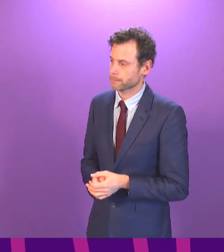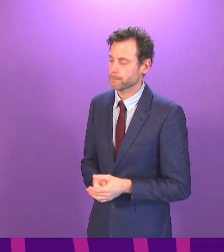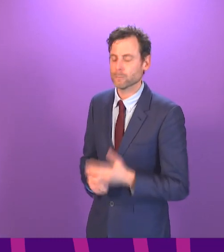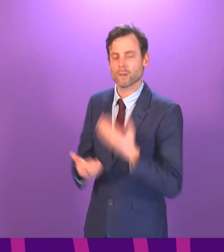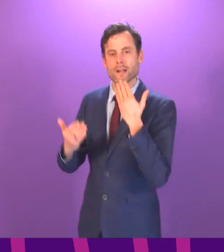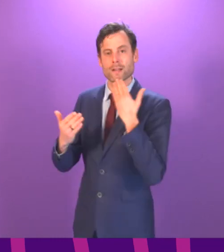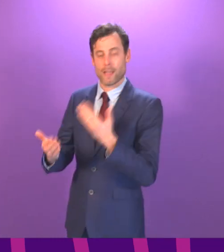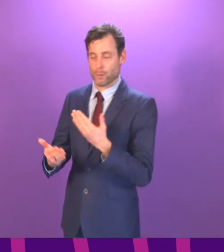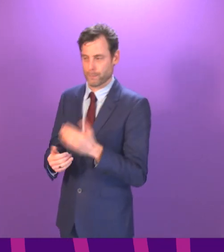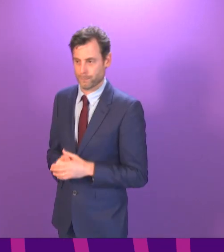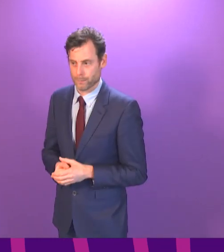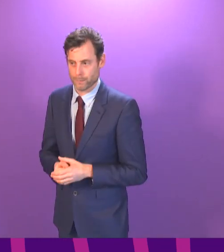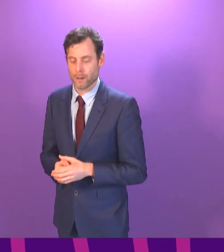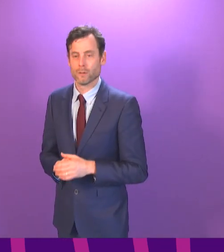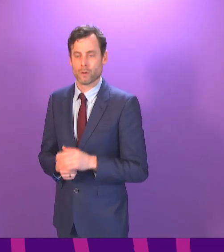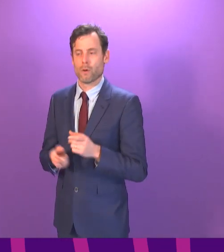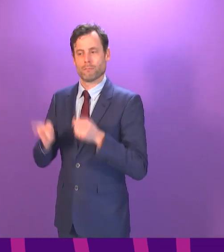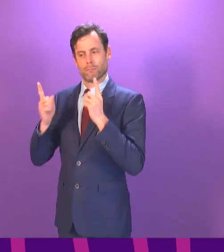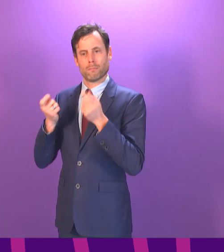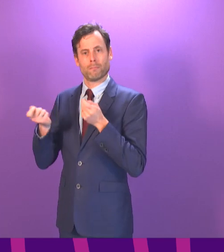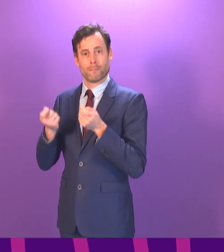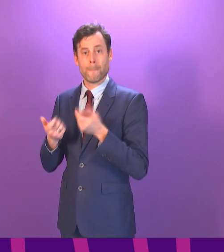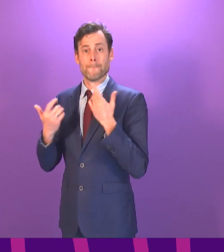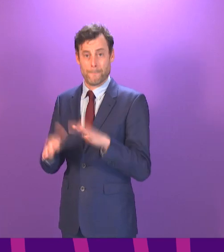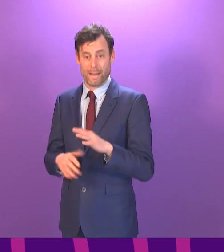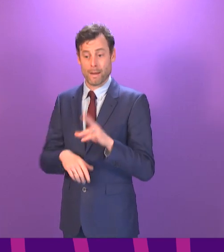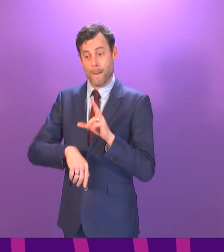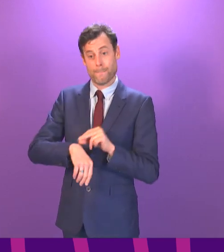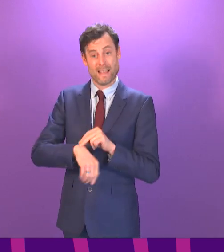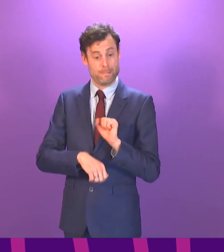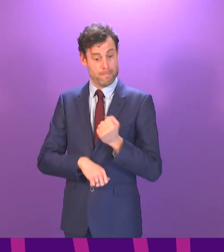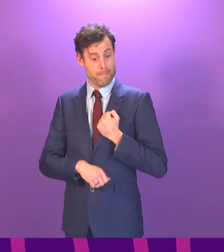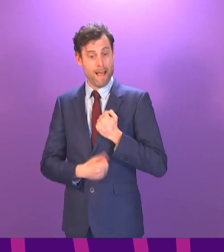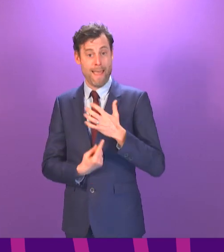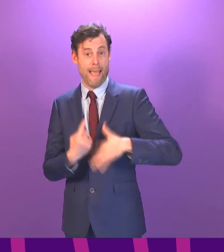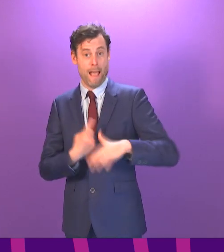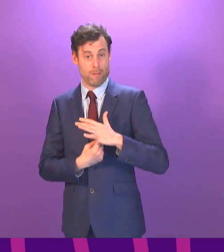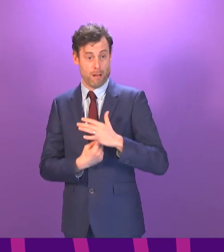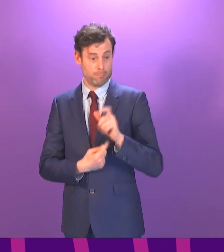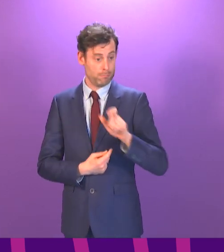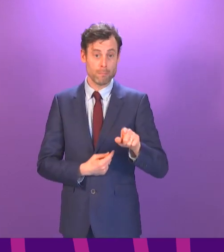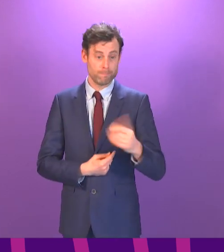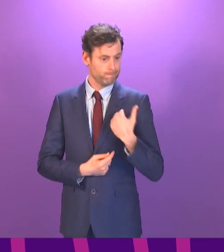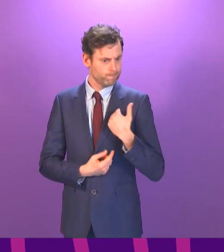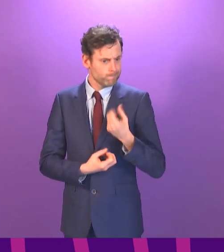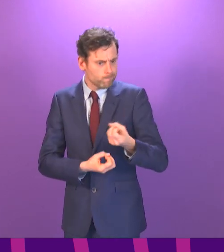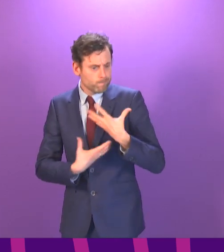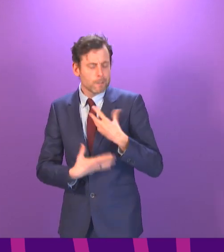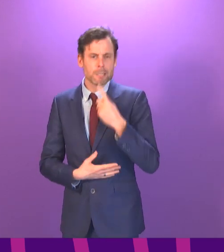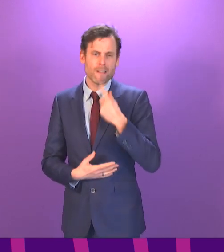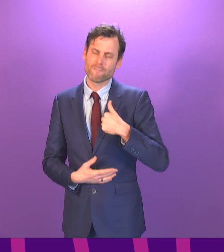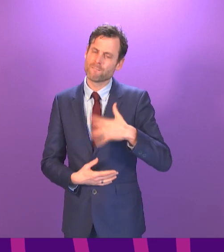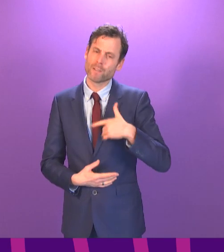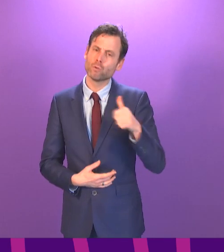I have been contacted by a number of police officers locally who feel that they could or should be